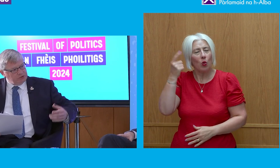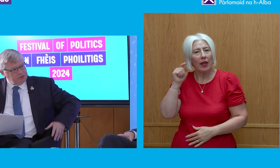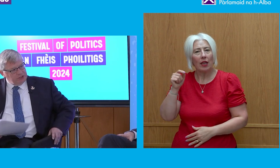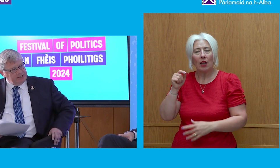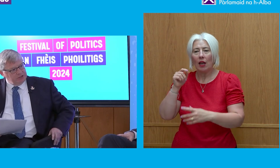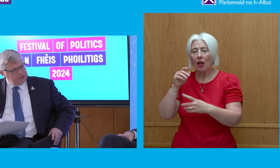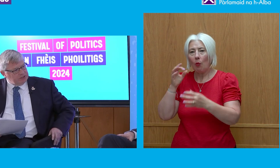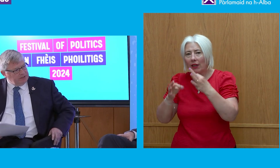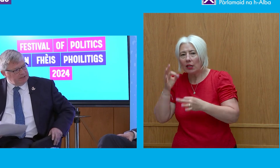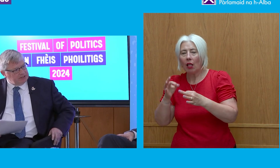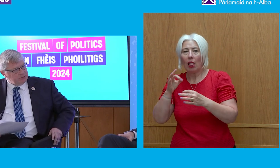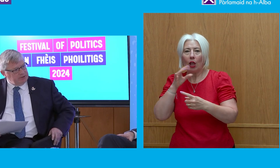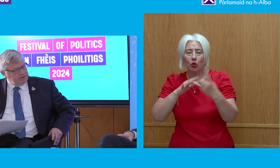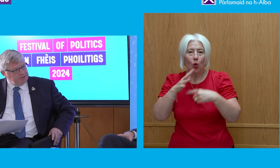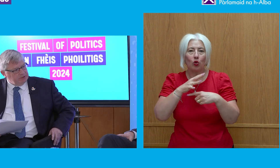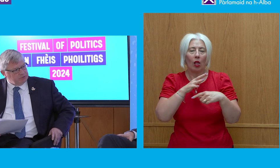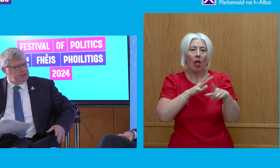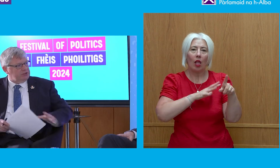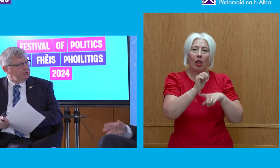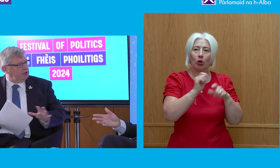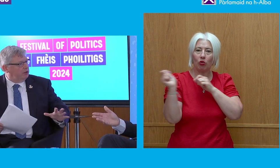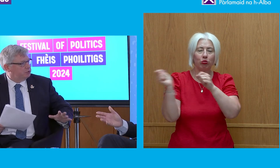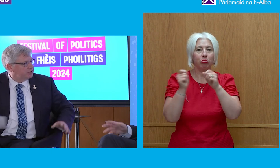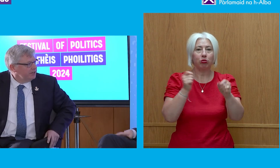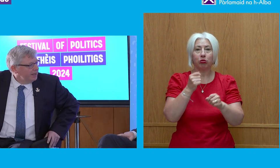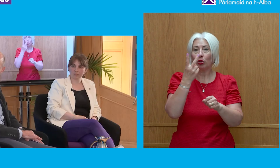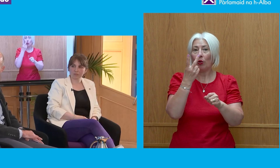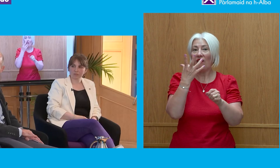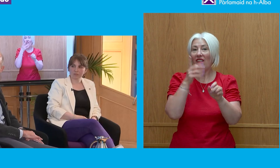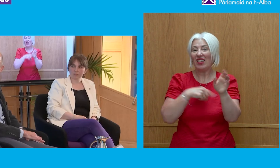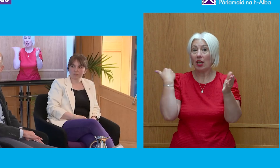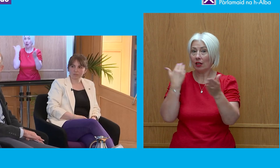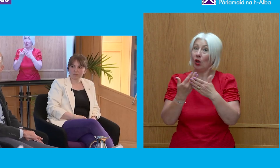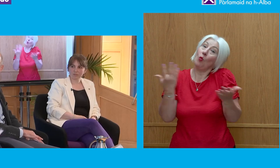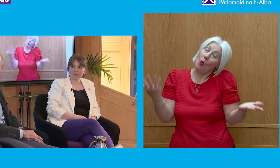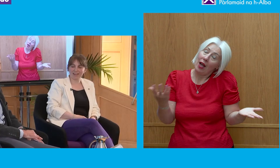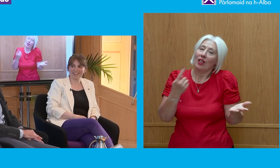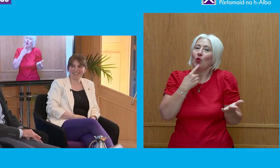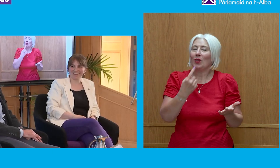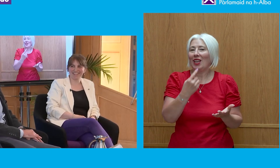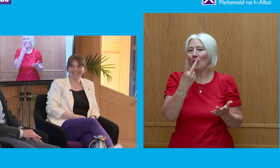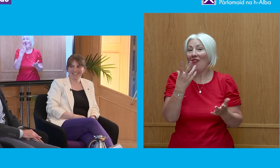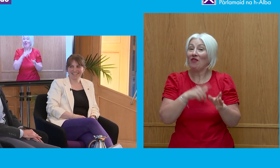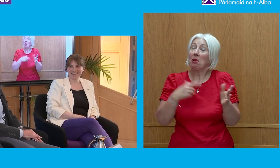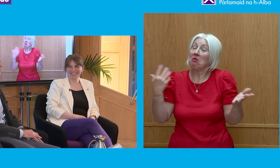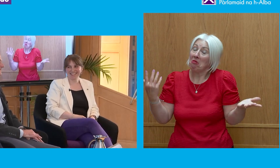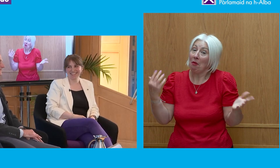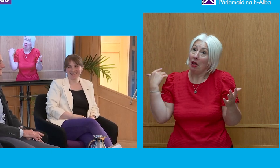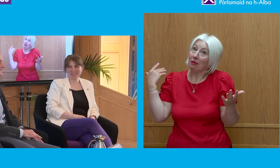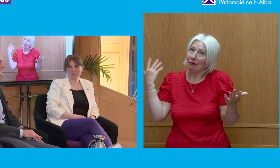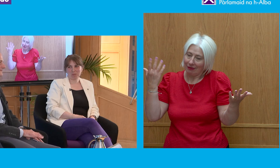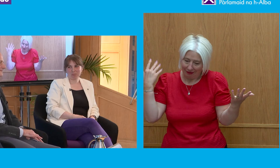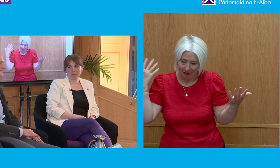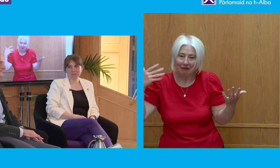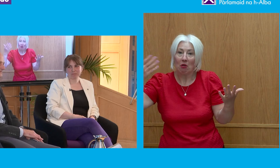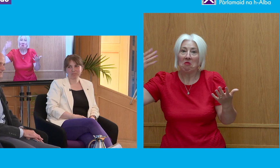social, cultural changes in the last 25 years or is that too close? You say the last 25 years of course and of course the history, as